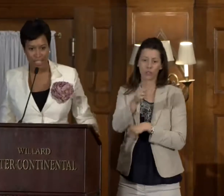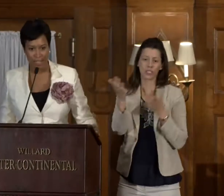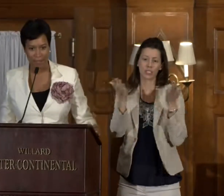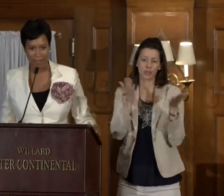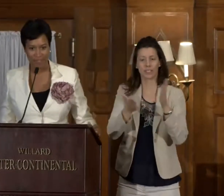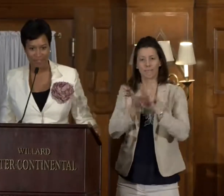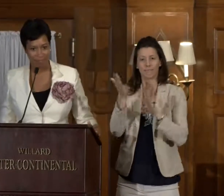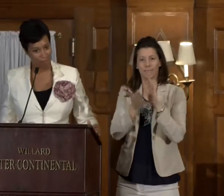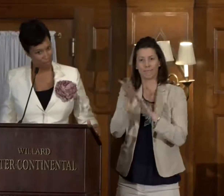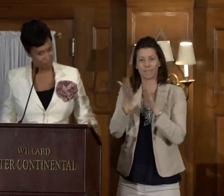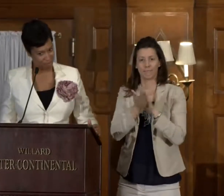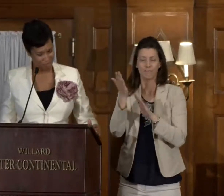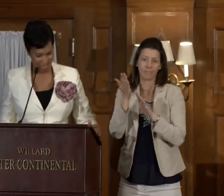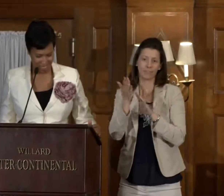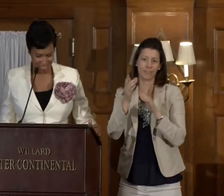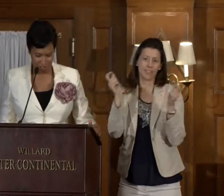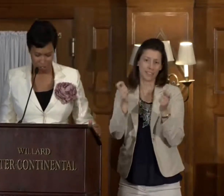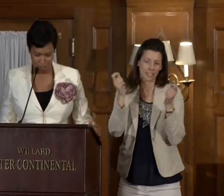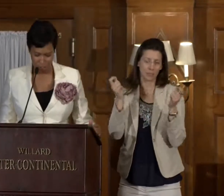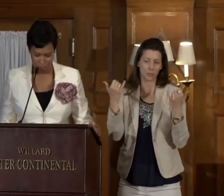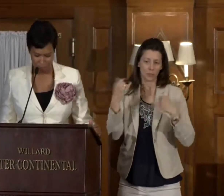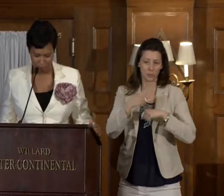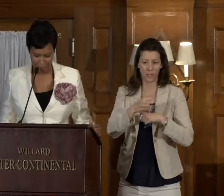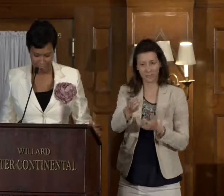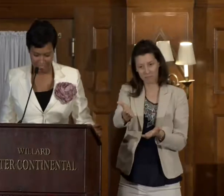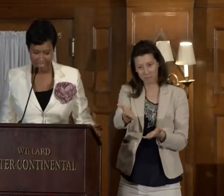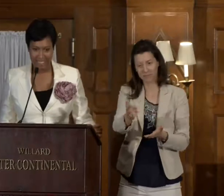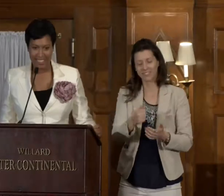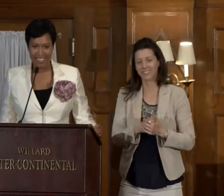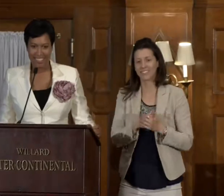ceremonies. It's true.